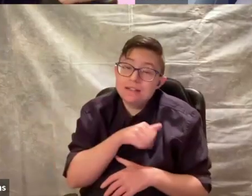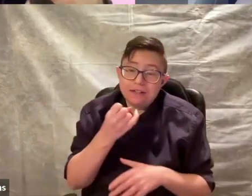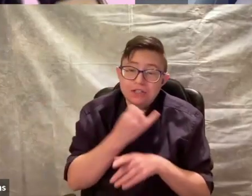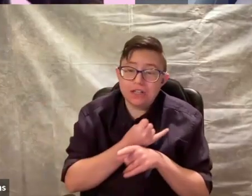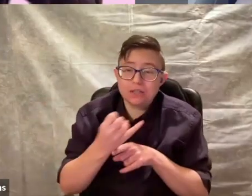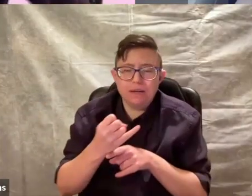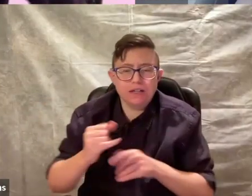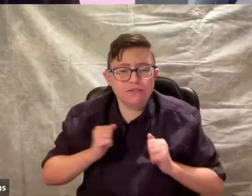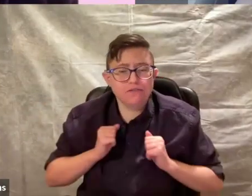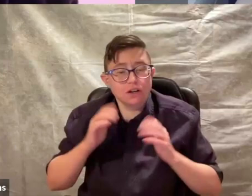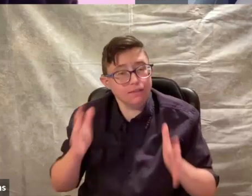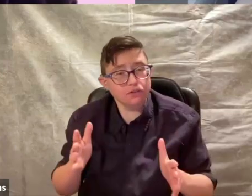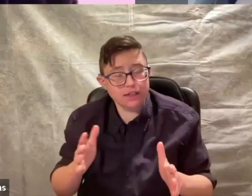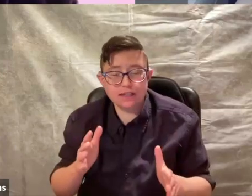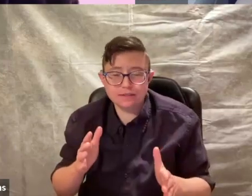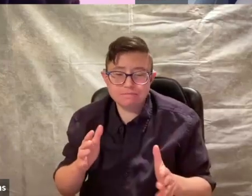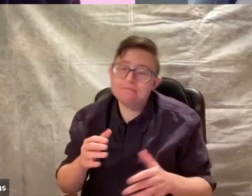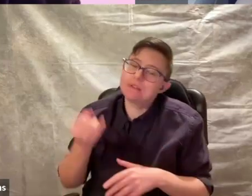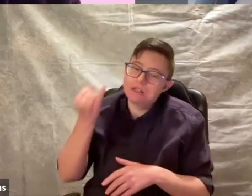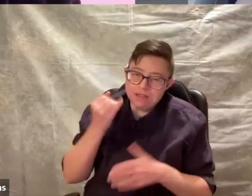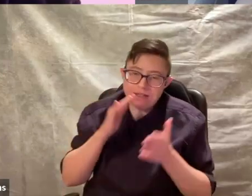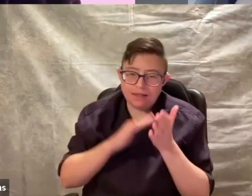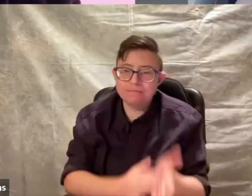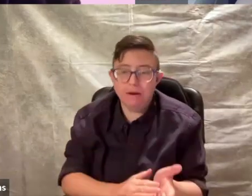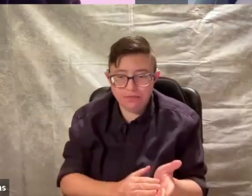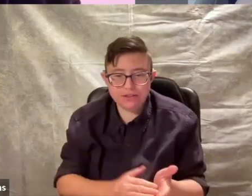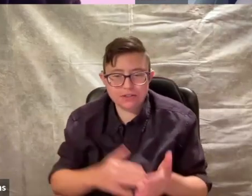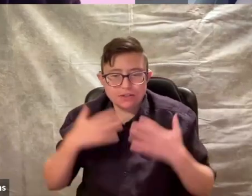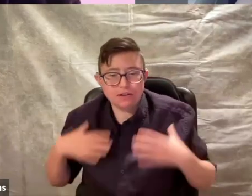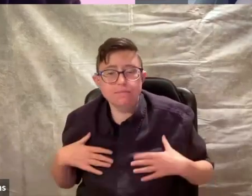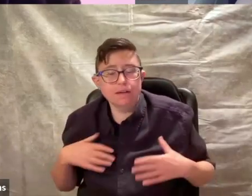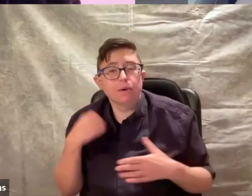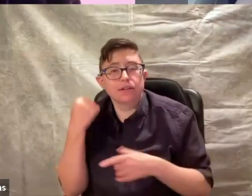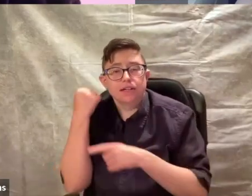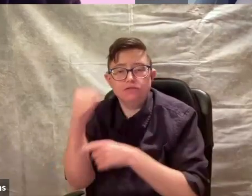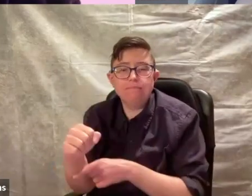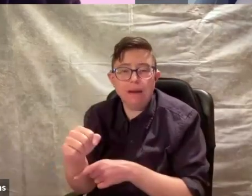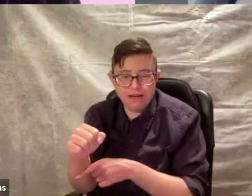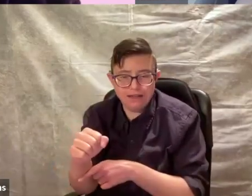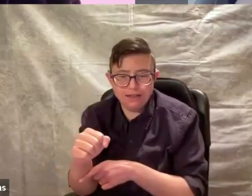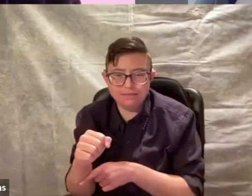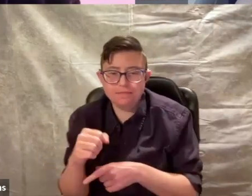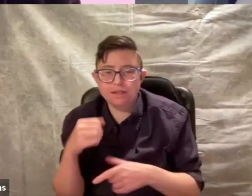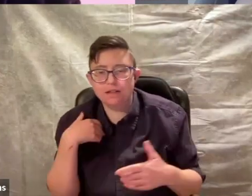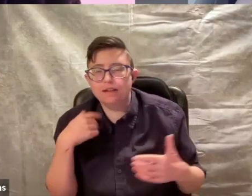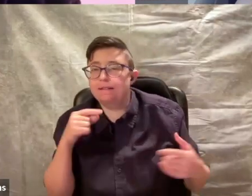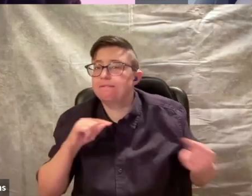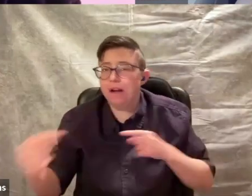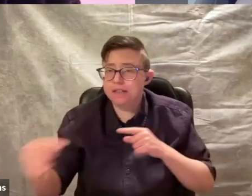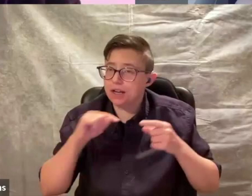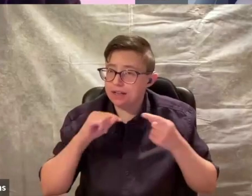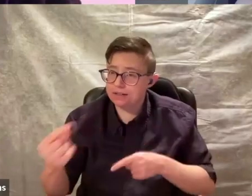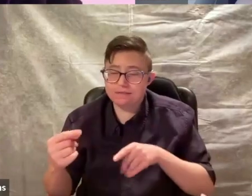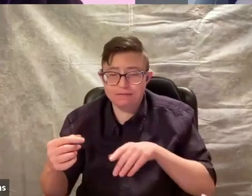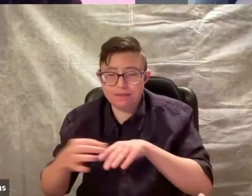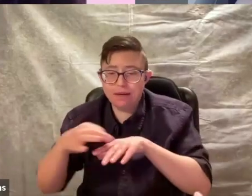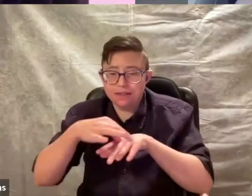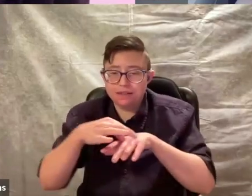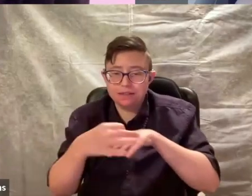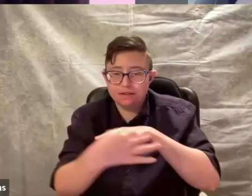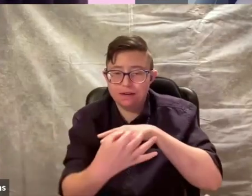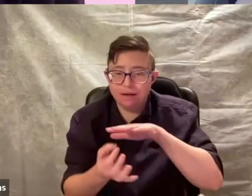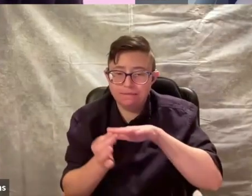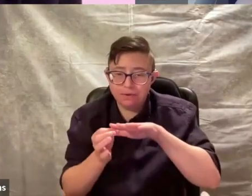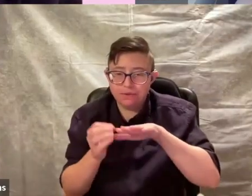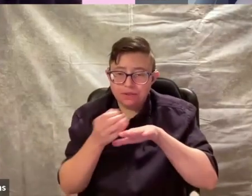Instead of six weeks of recovery, six months of my body rebelling, biting the